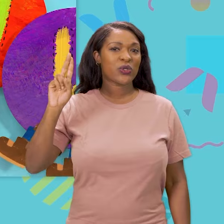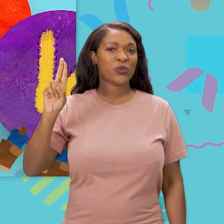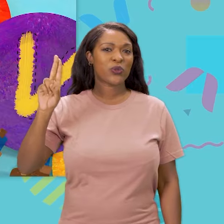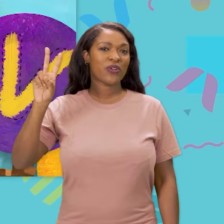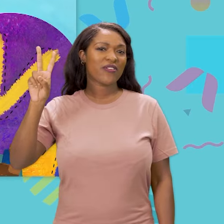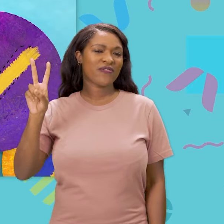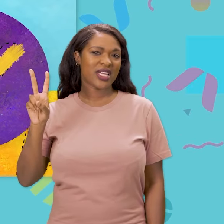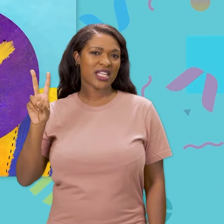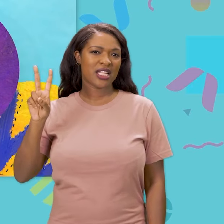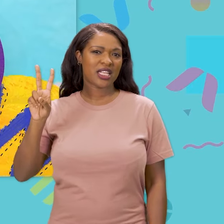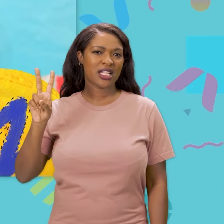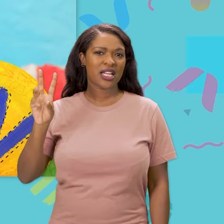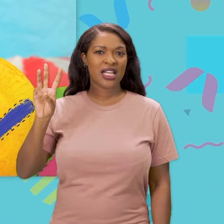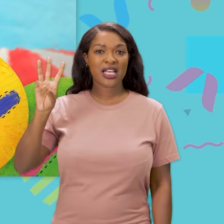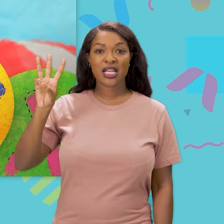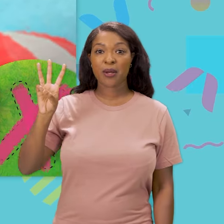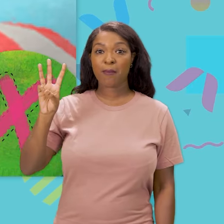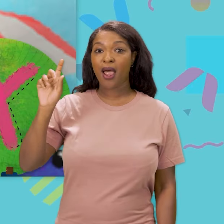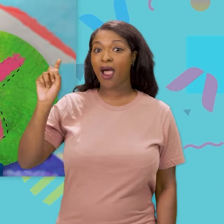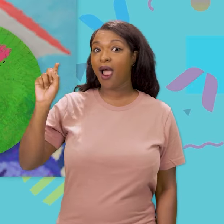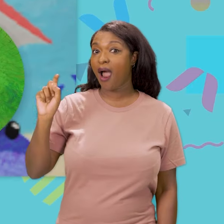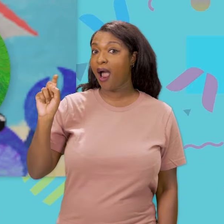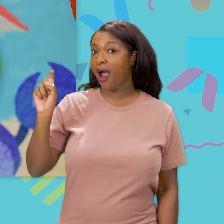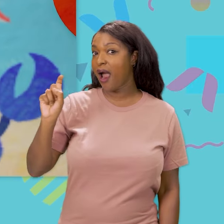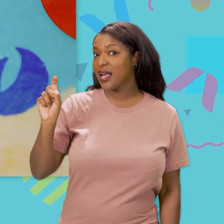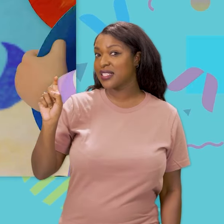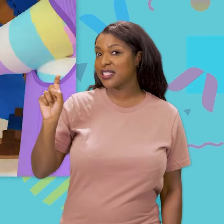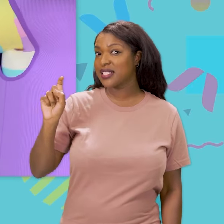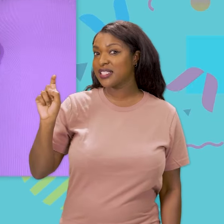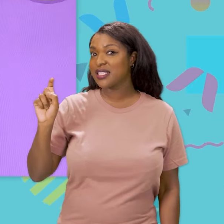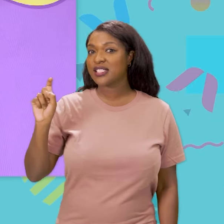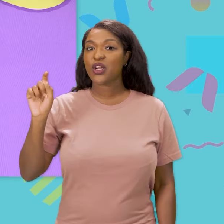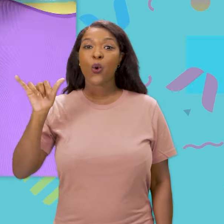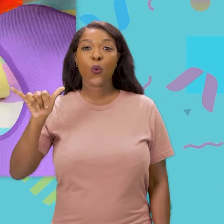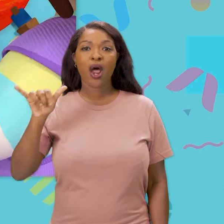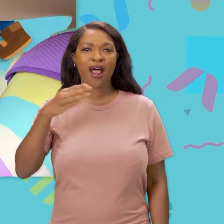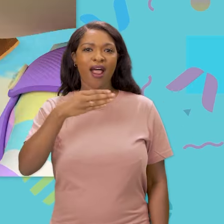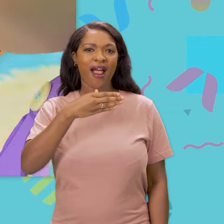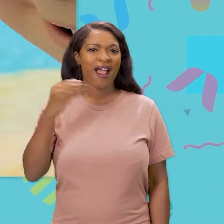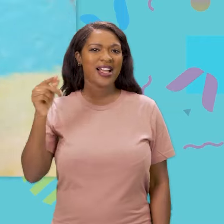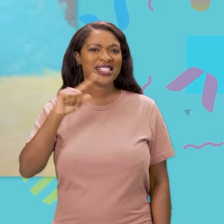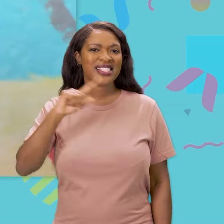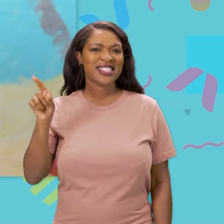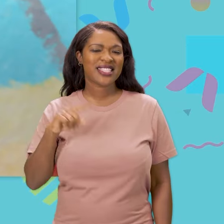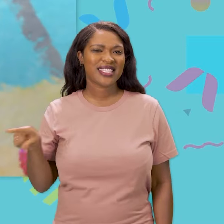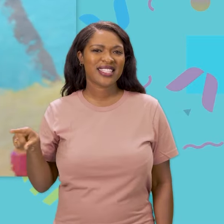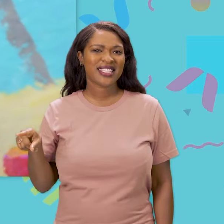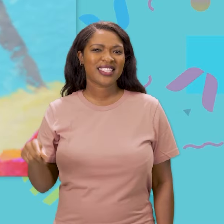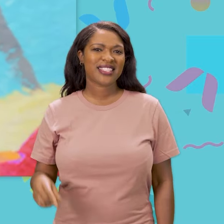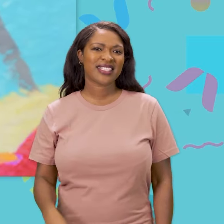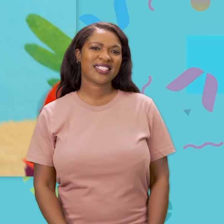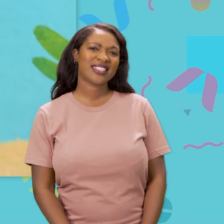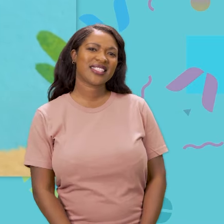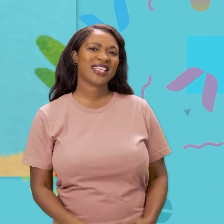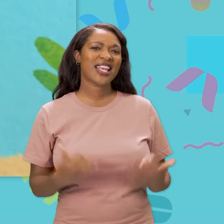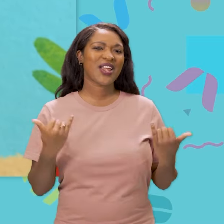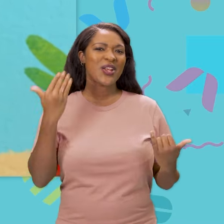T, U, V, W, X, Y, and Z. Now